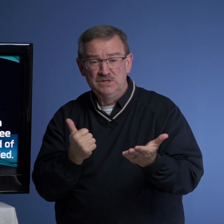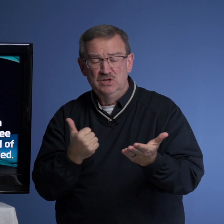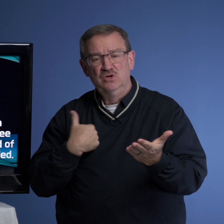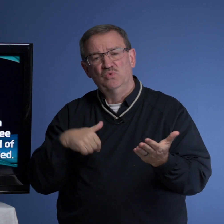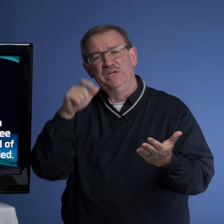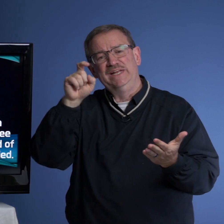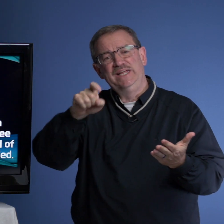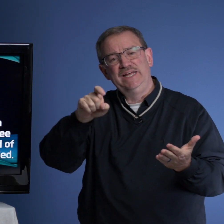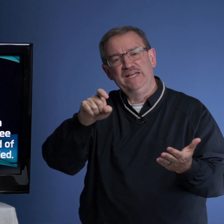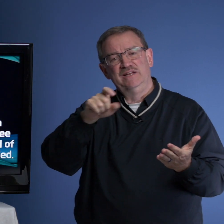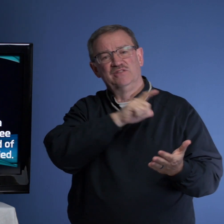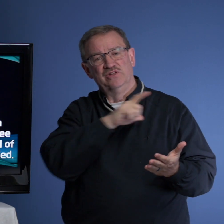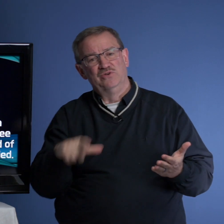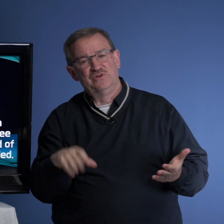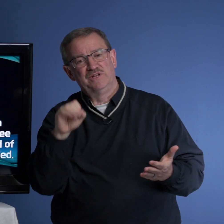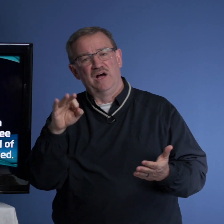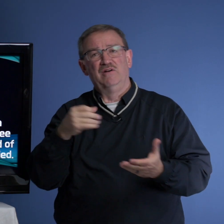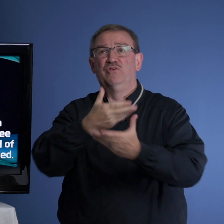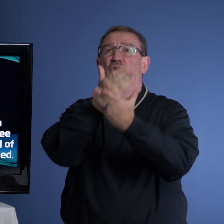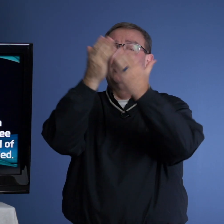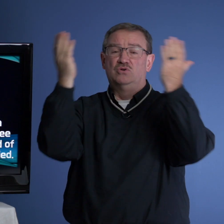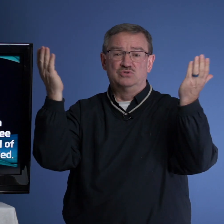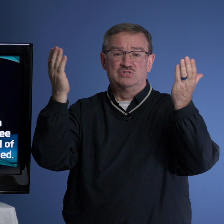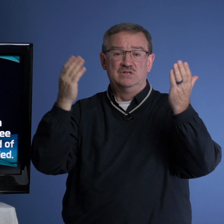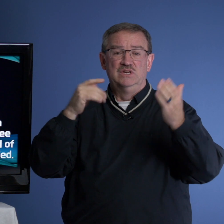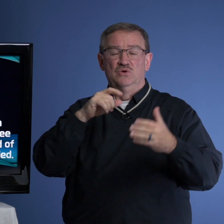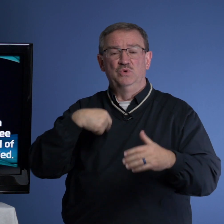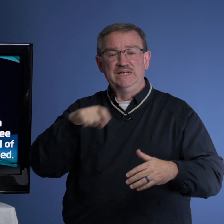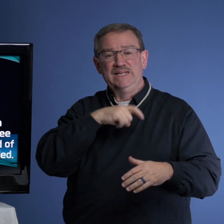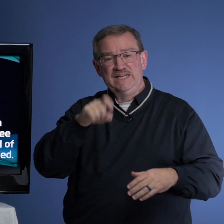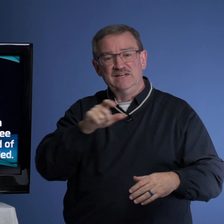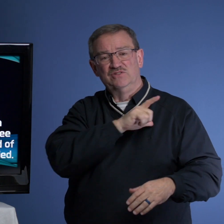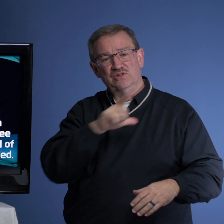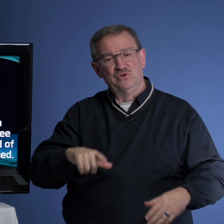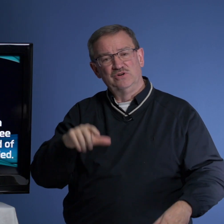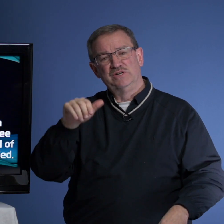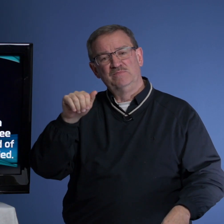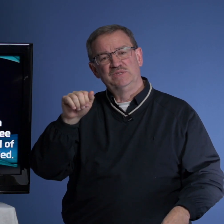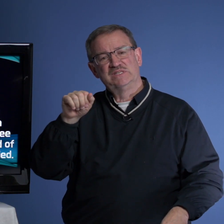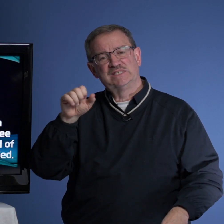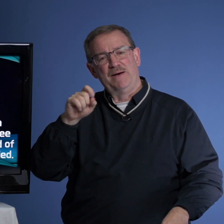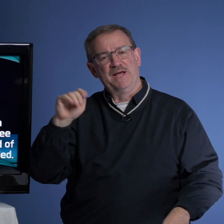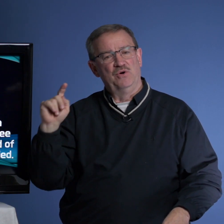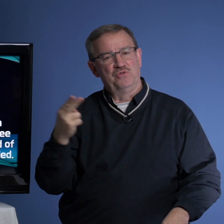We need the Lord of hosts. We need the Lord Sabaoth.